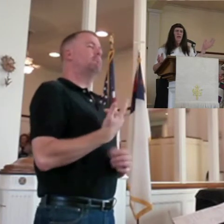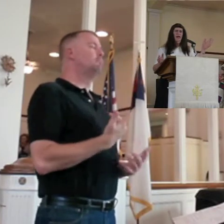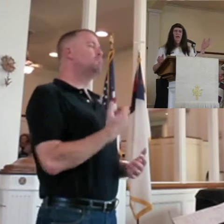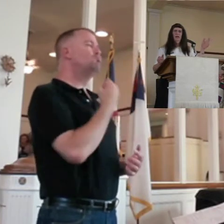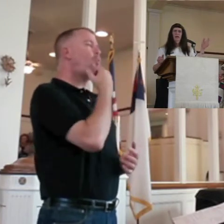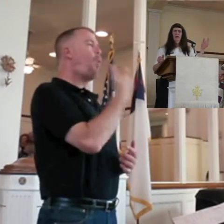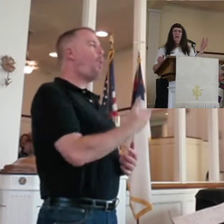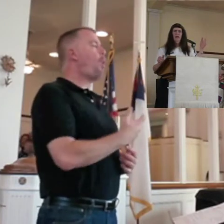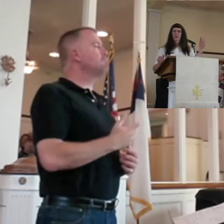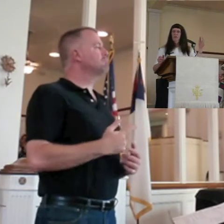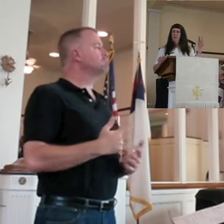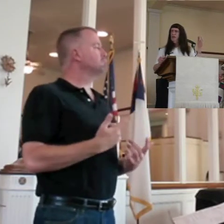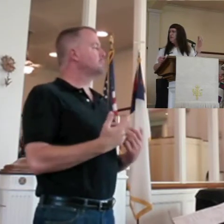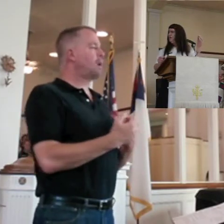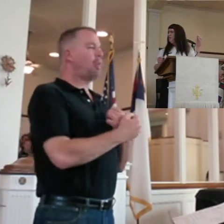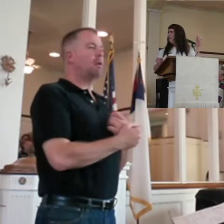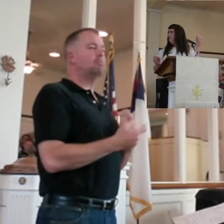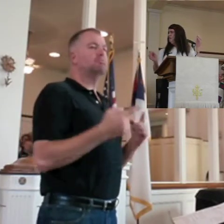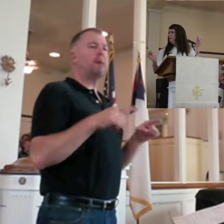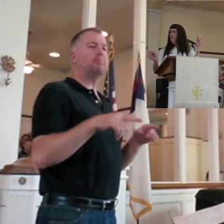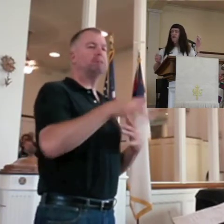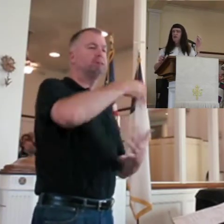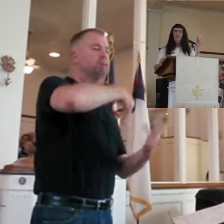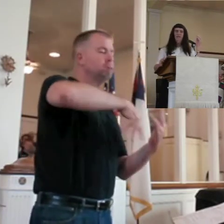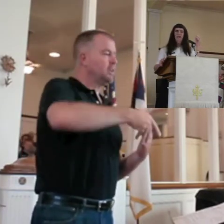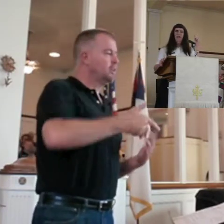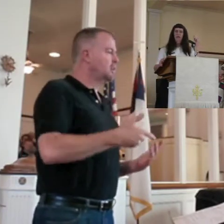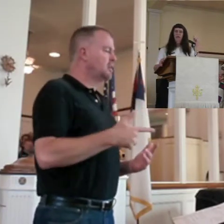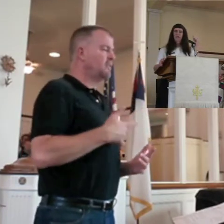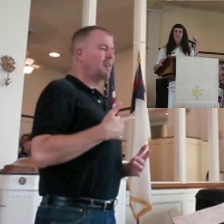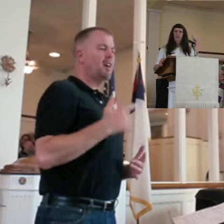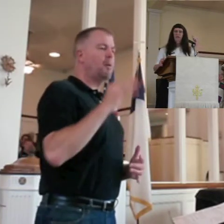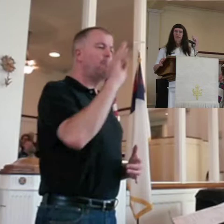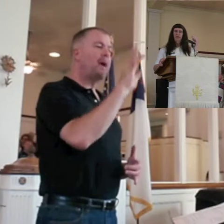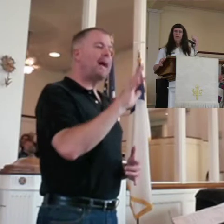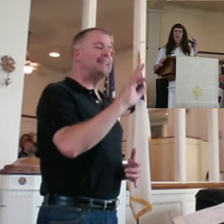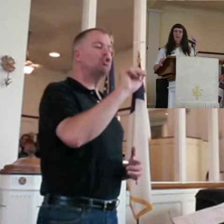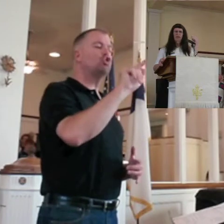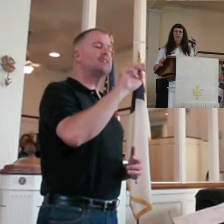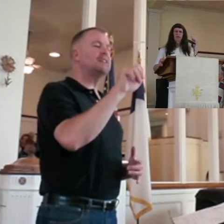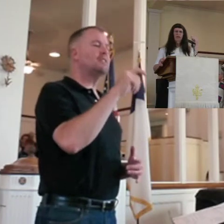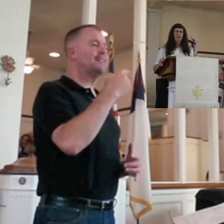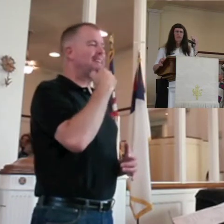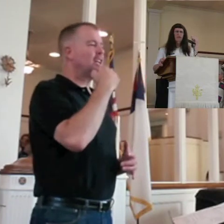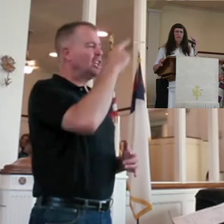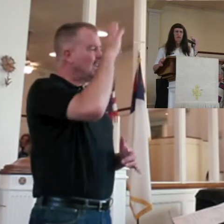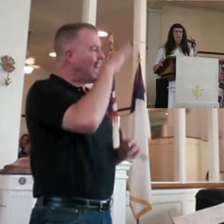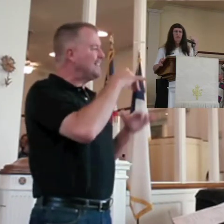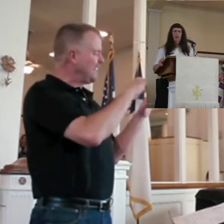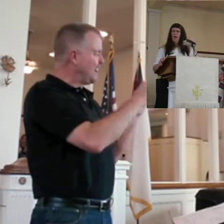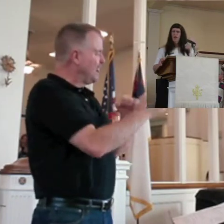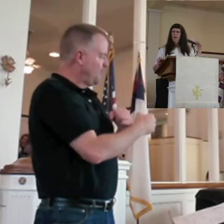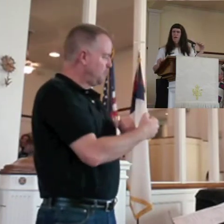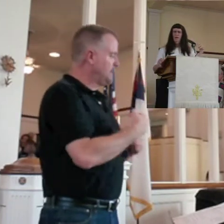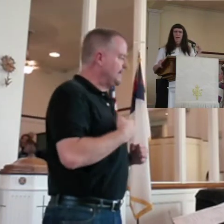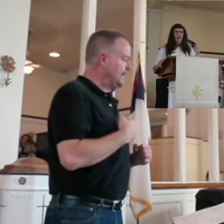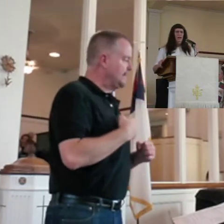was going on in here. And I was amazed at Reverend Steve saying something about God still speaking, still loves me.